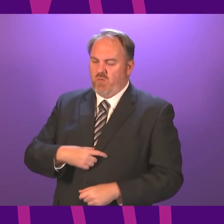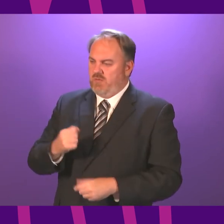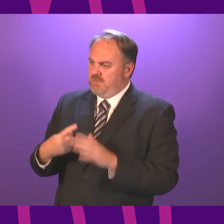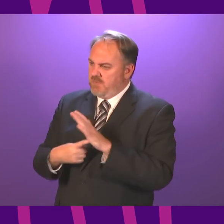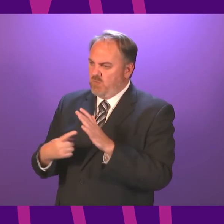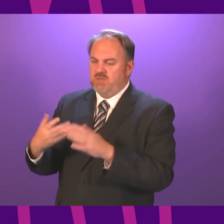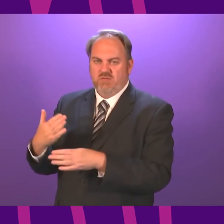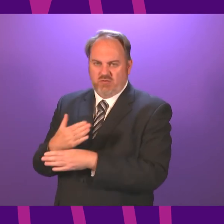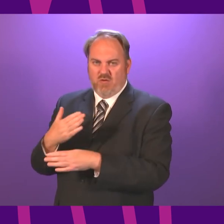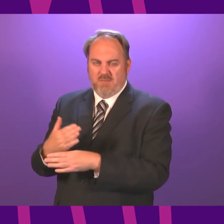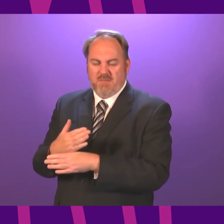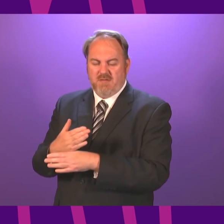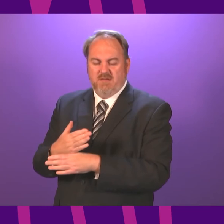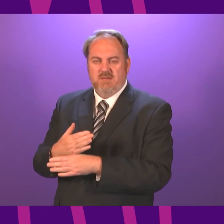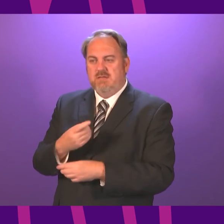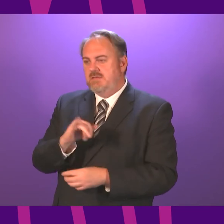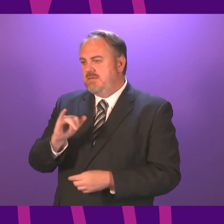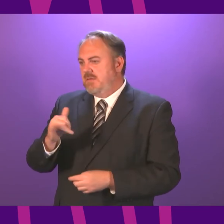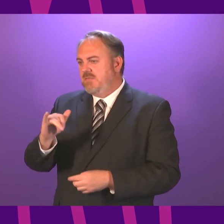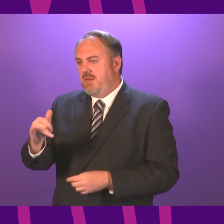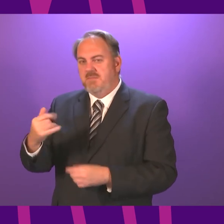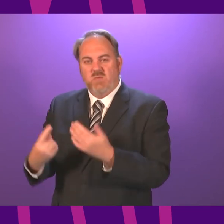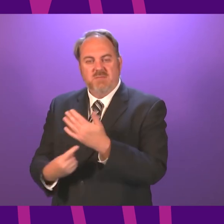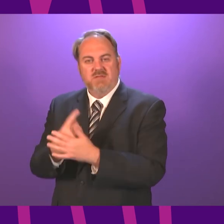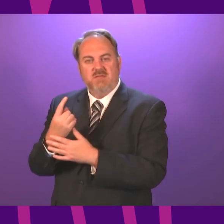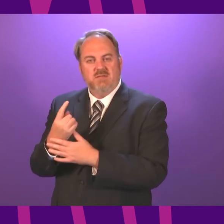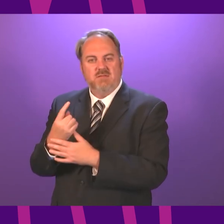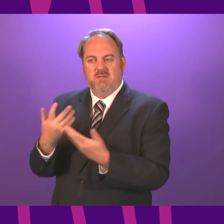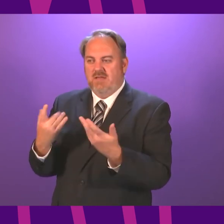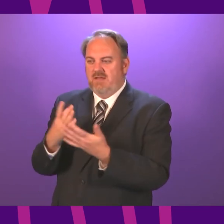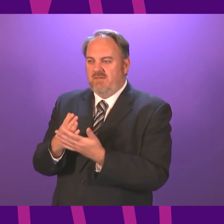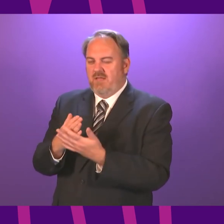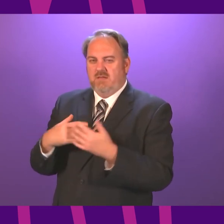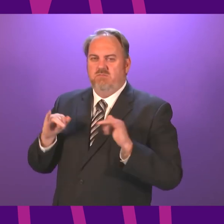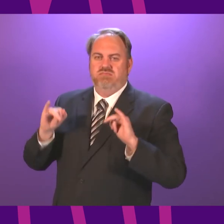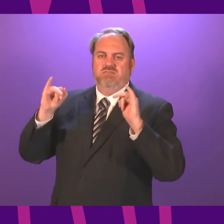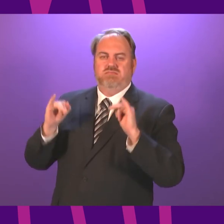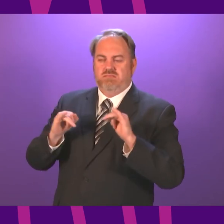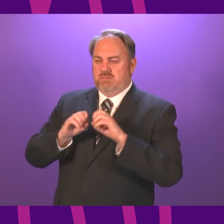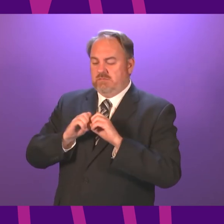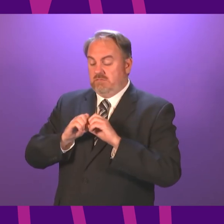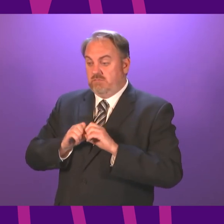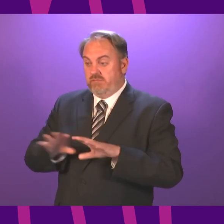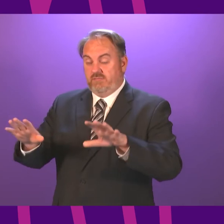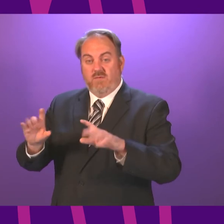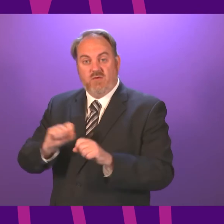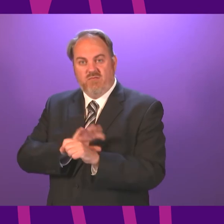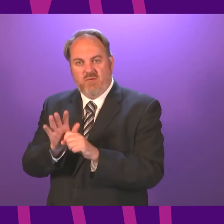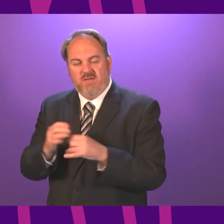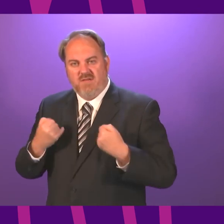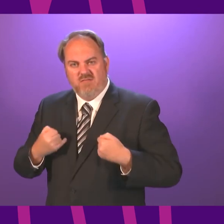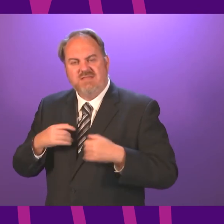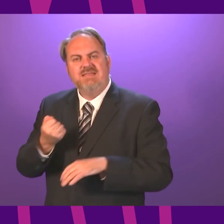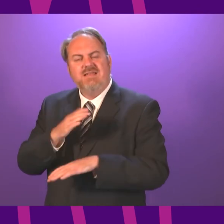short timescales. In some circumstances, particularly complex outbreaks, it will take time to go through all